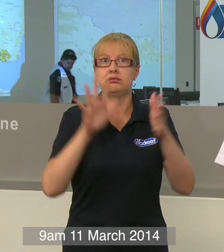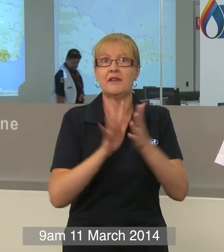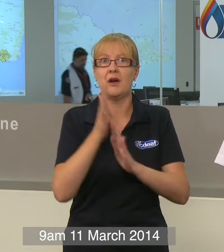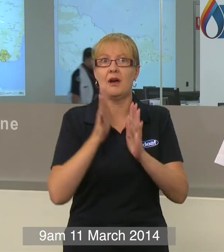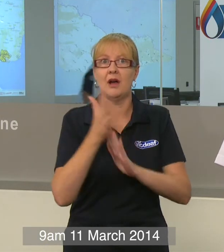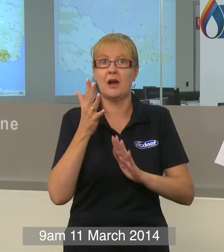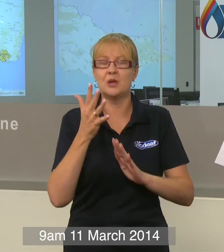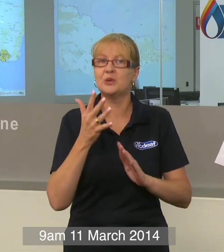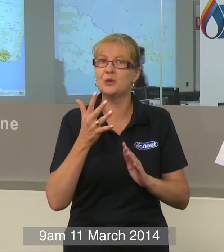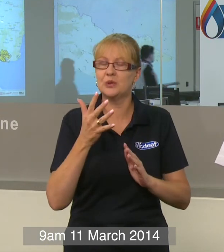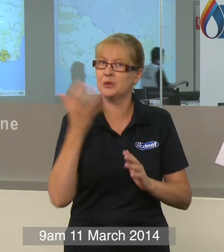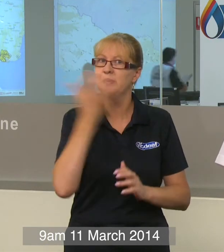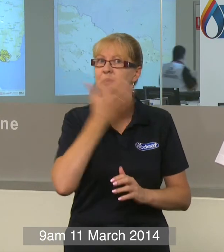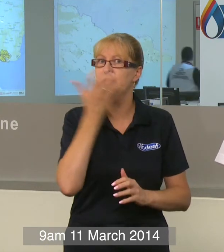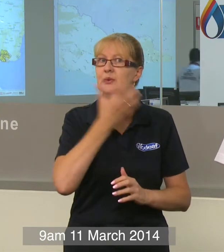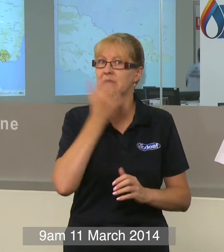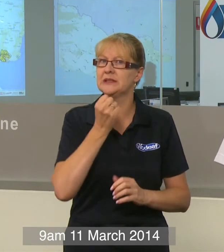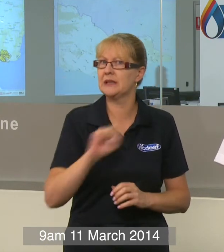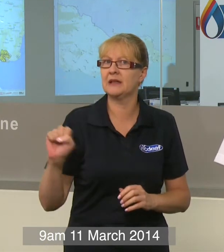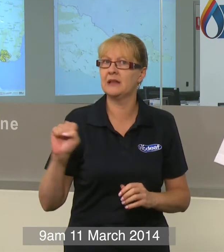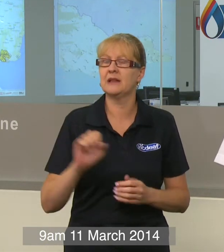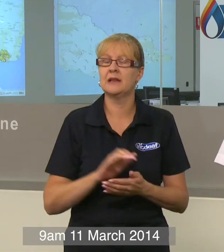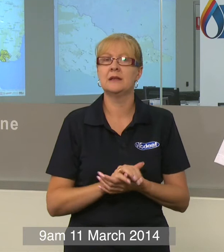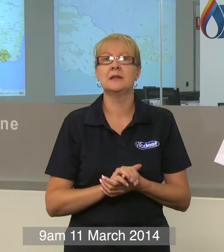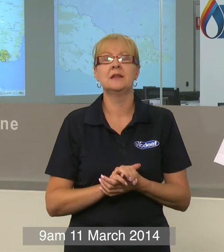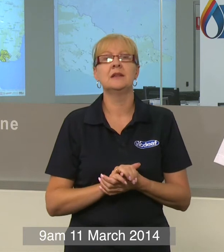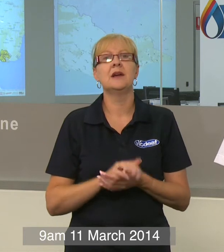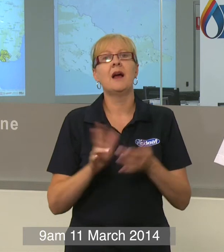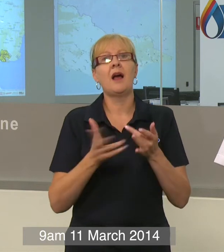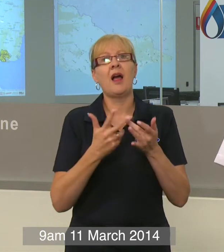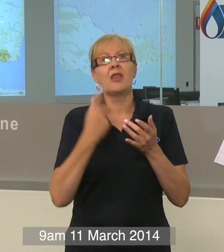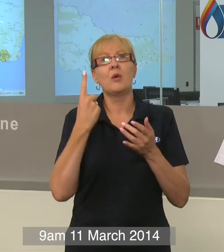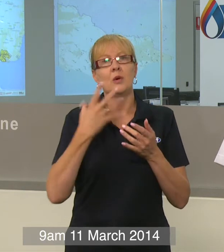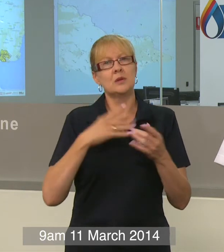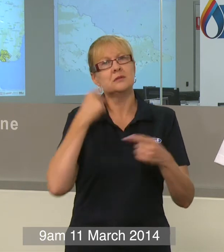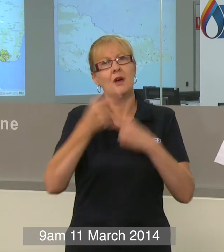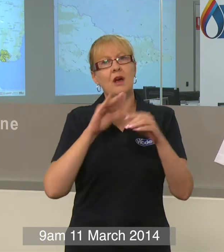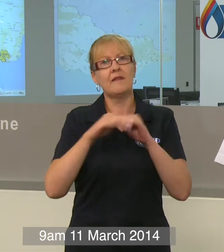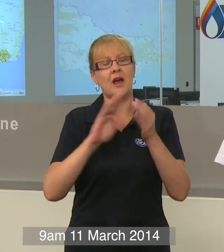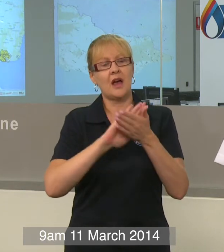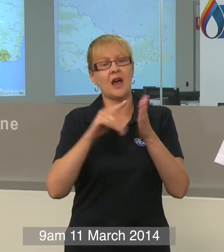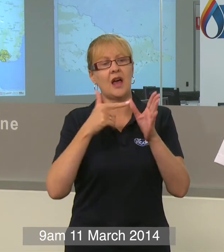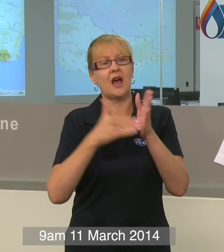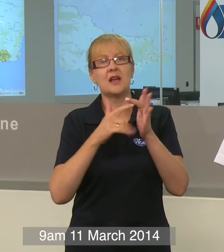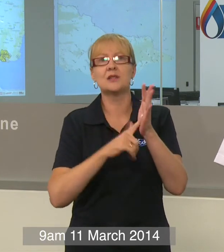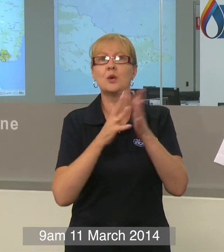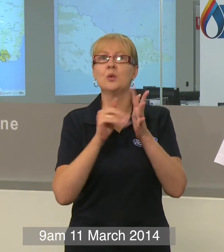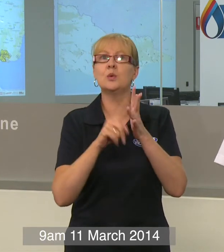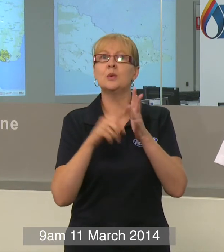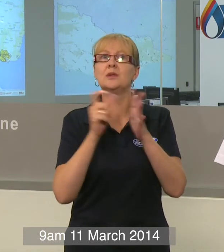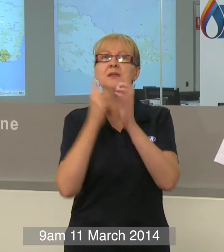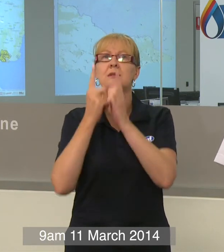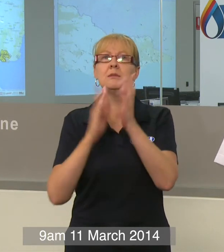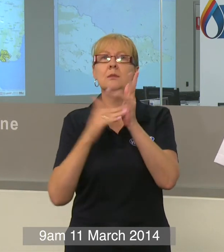we could see that occur. The other one worth mentioning today is certainly Hazelwood open cut fire. Yesterday on Monday the